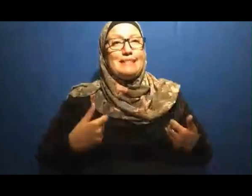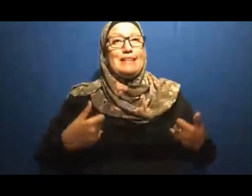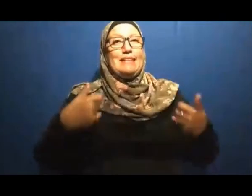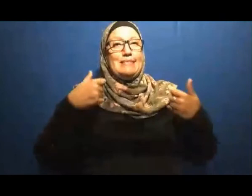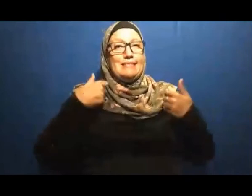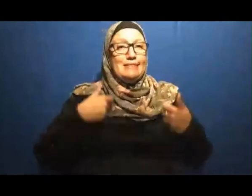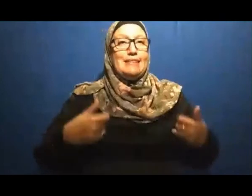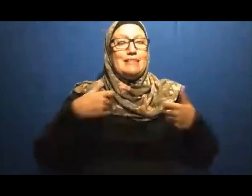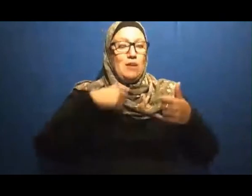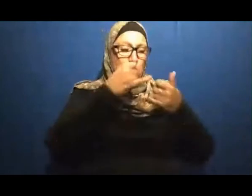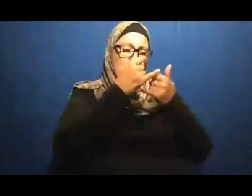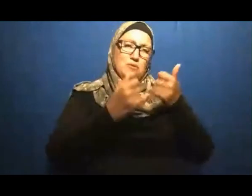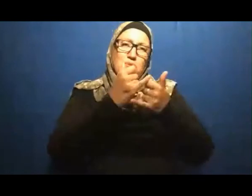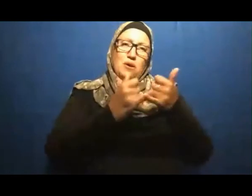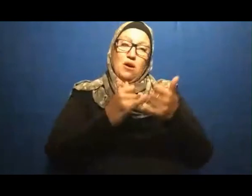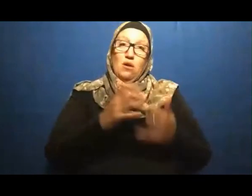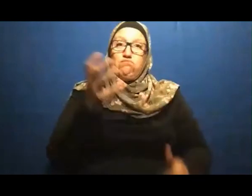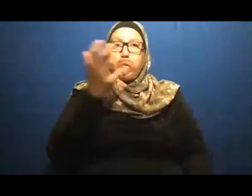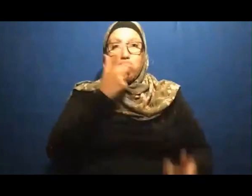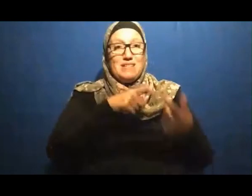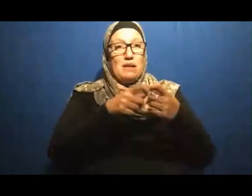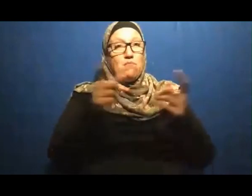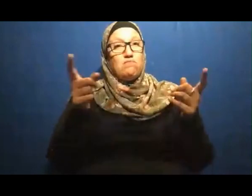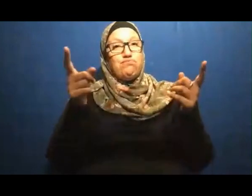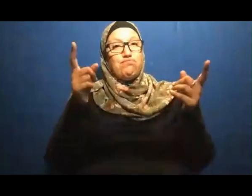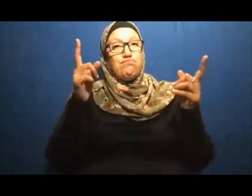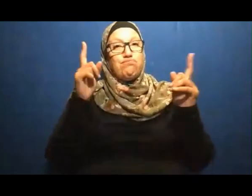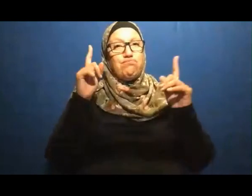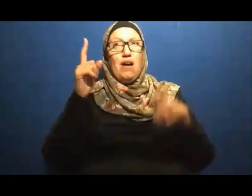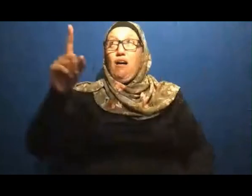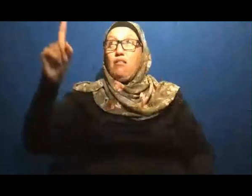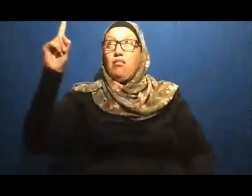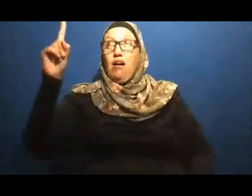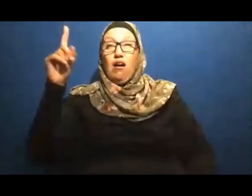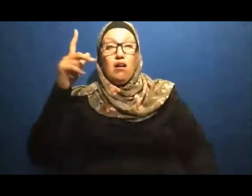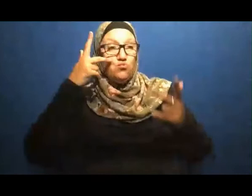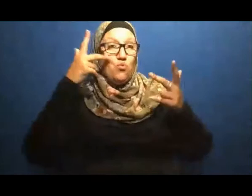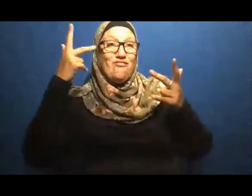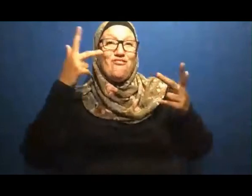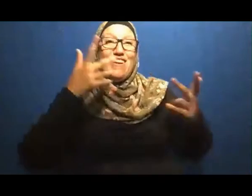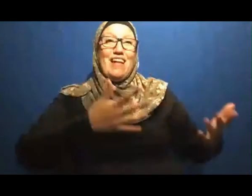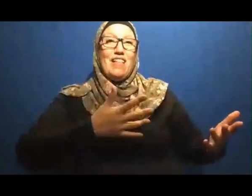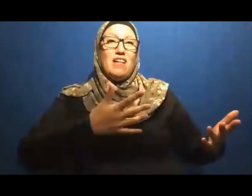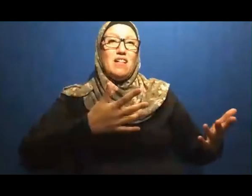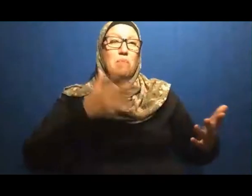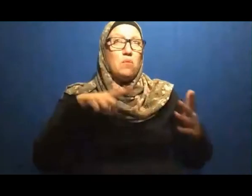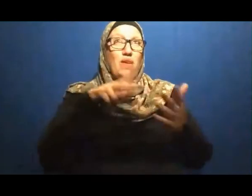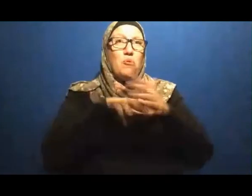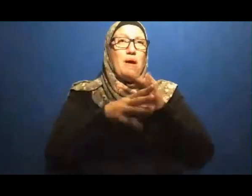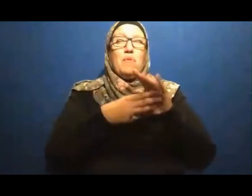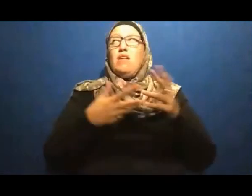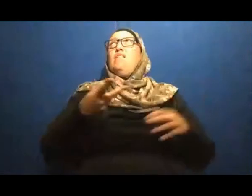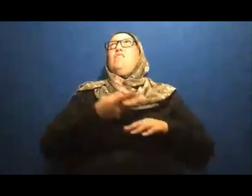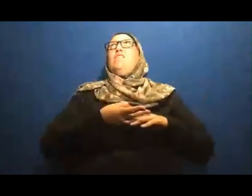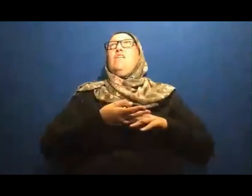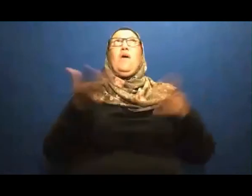getting Very Very dangerous The almighty God reveals To him Because God Where are you God I'm your Prophet